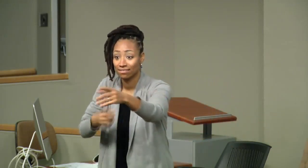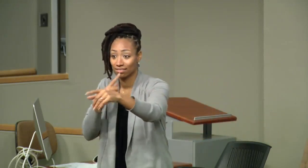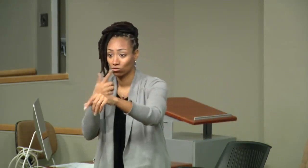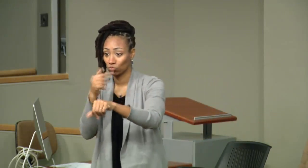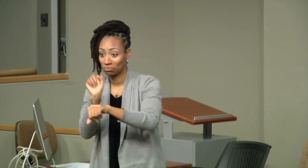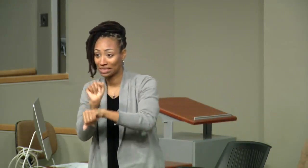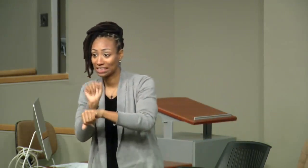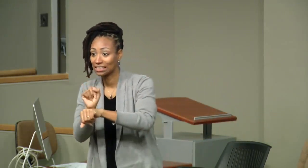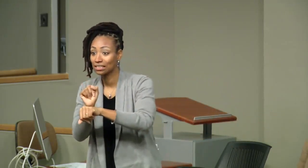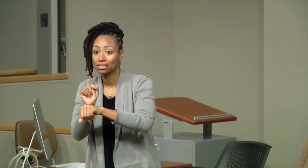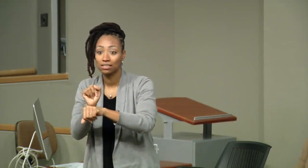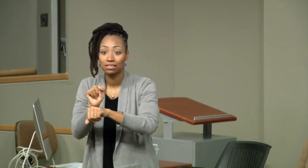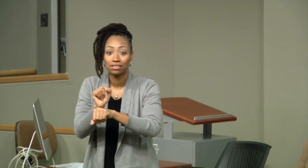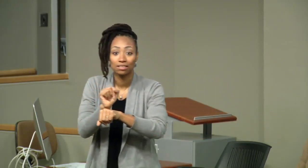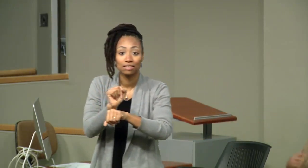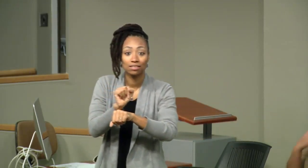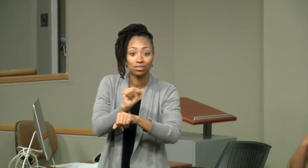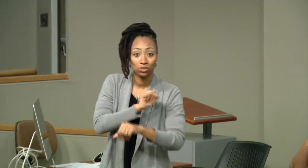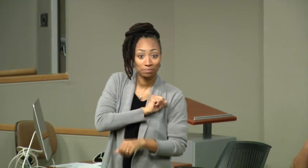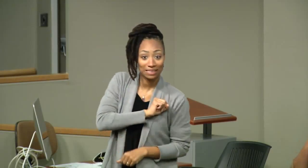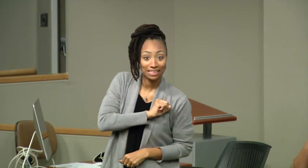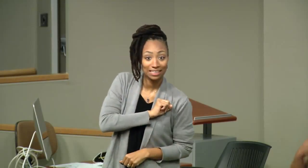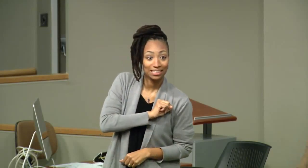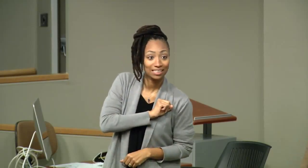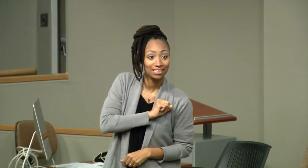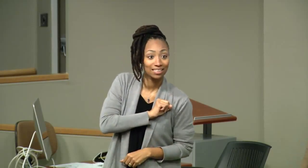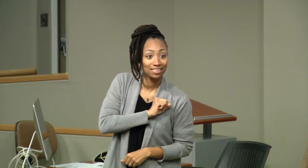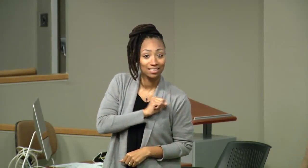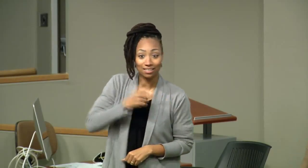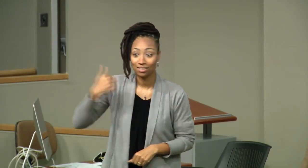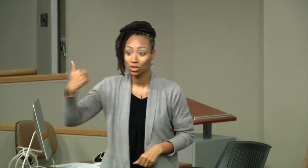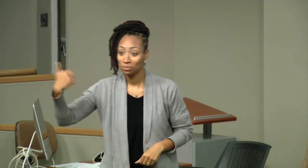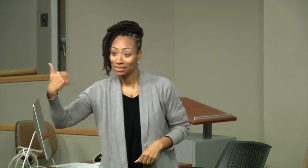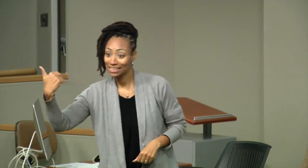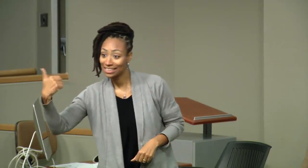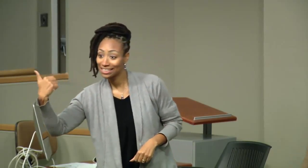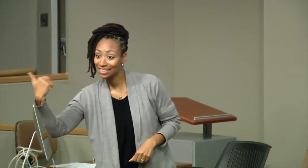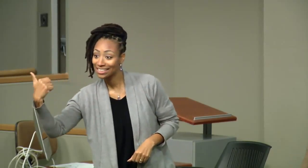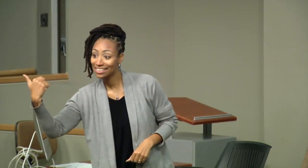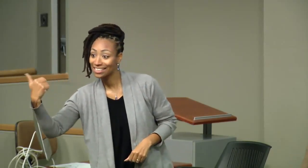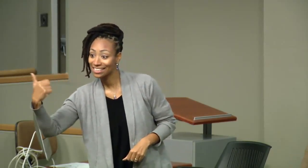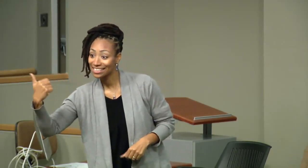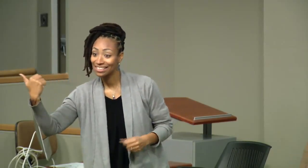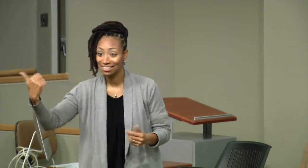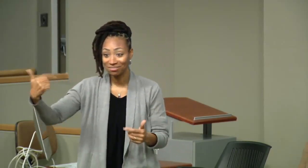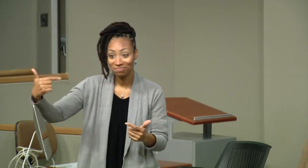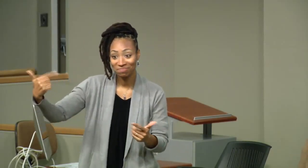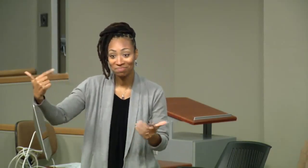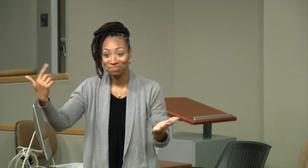the audience. Okay. You're signing it that way, and this way, and that way.